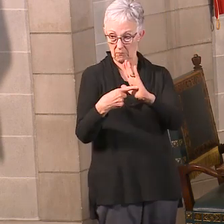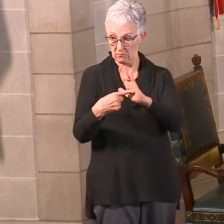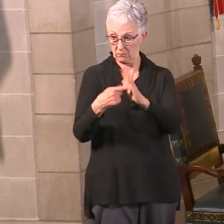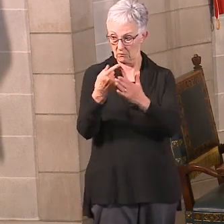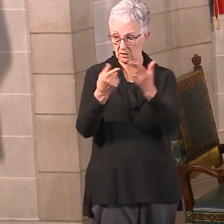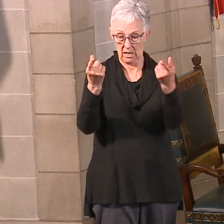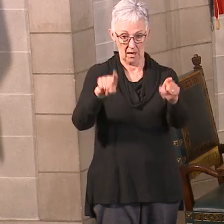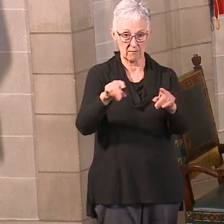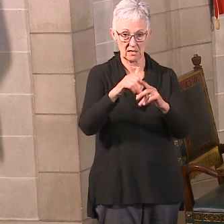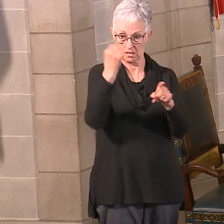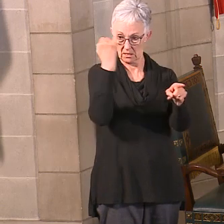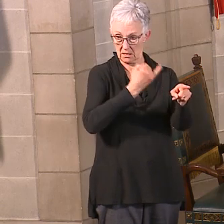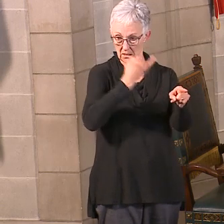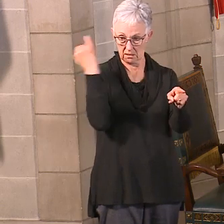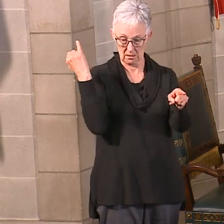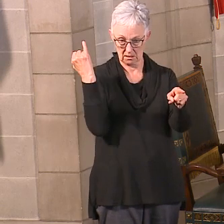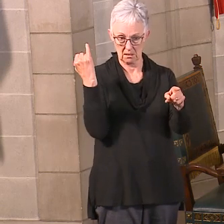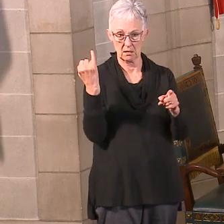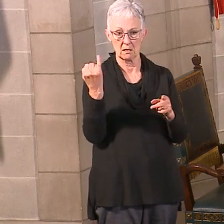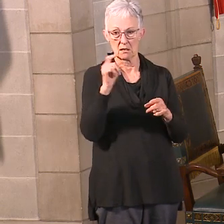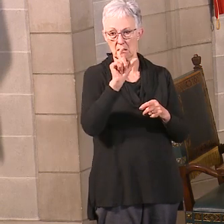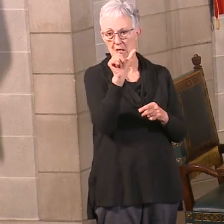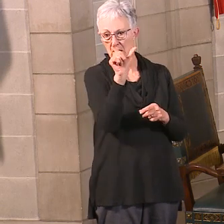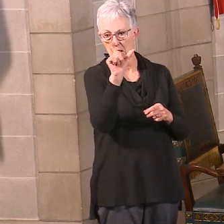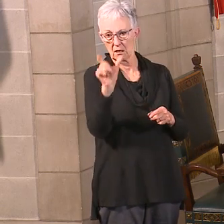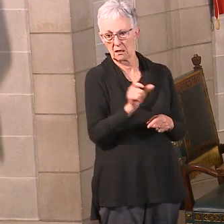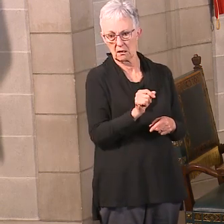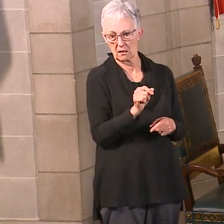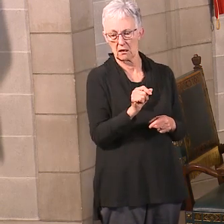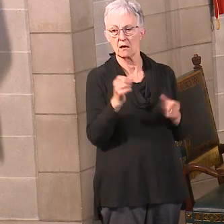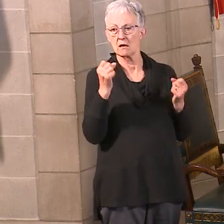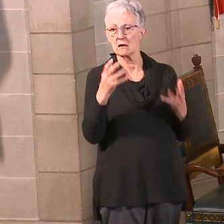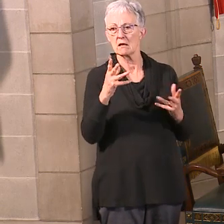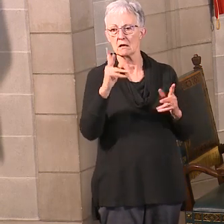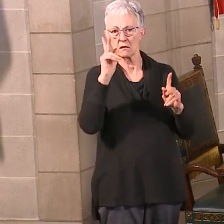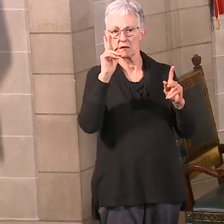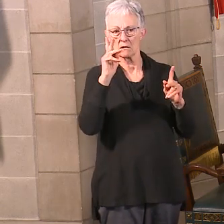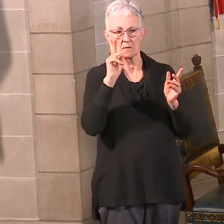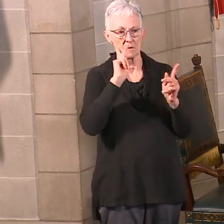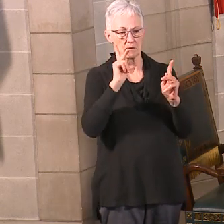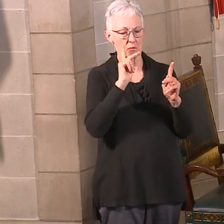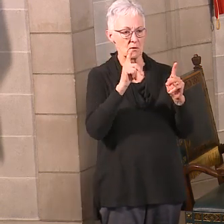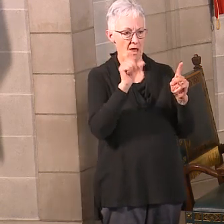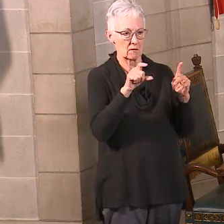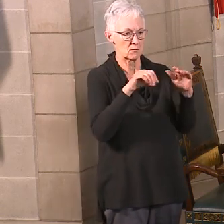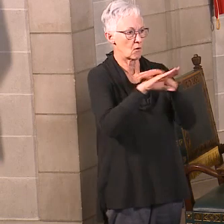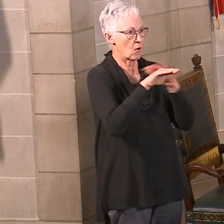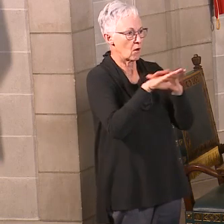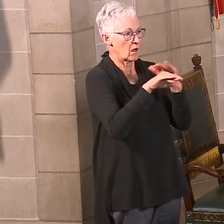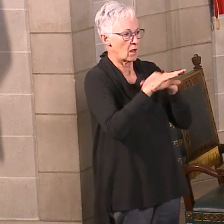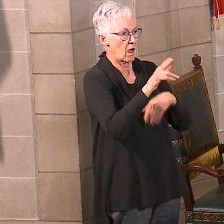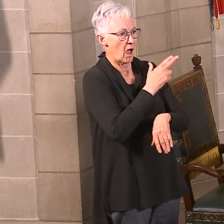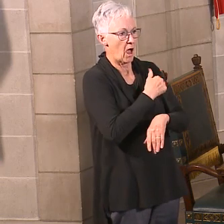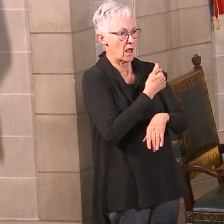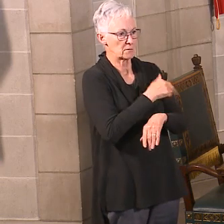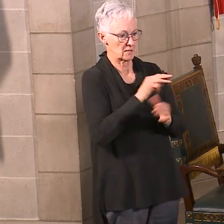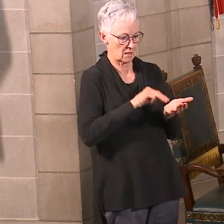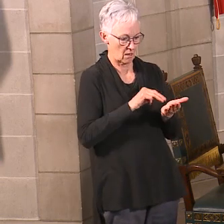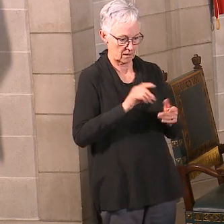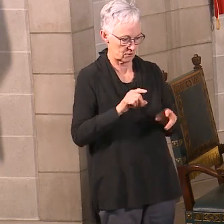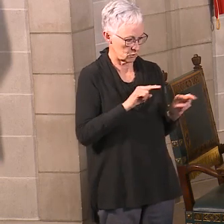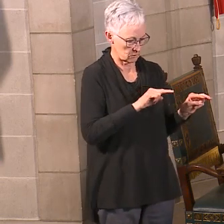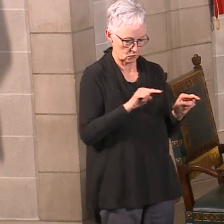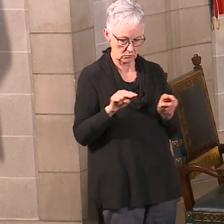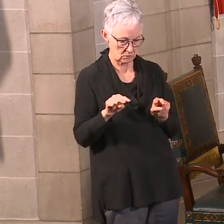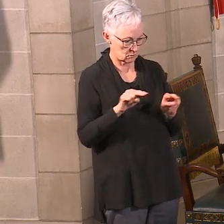they had a number of patients coming into the hospital systems and the doctors had to triage who was going to get a ventilator because they didn't have enough ventilators for all the patients who needed